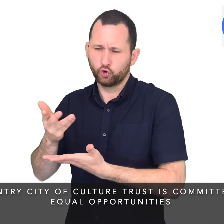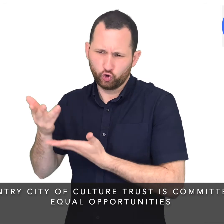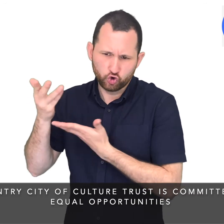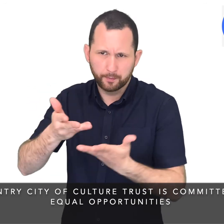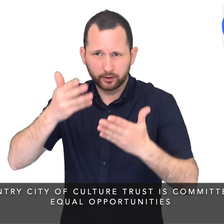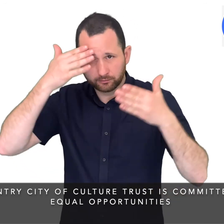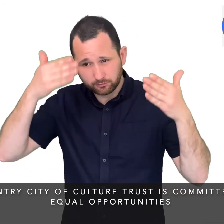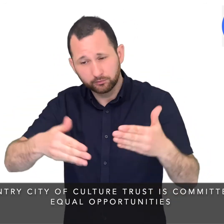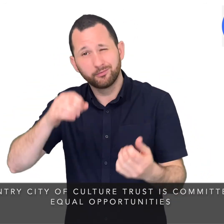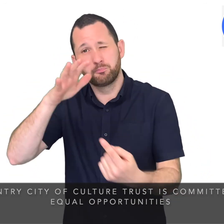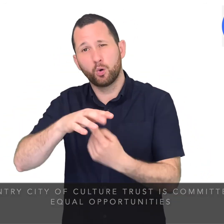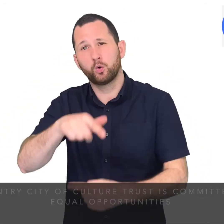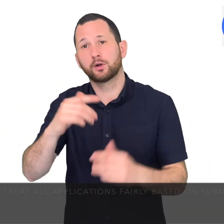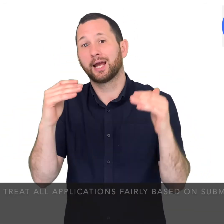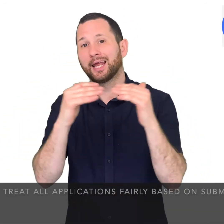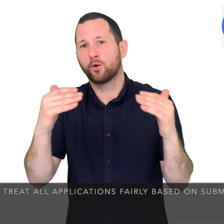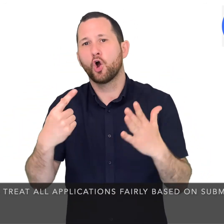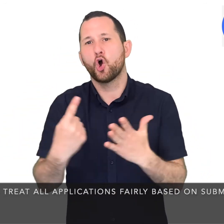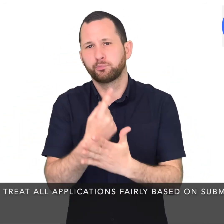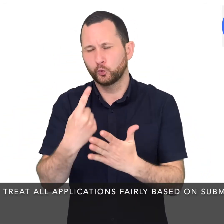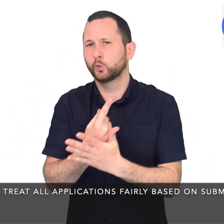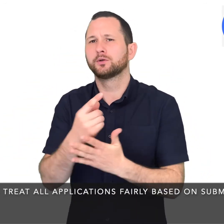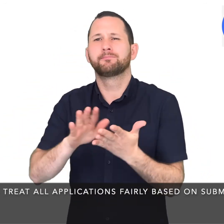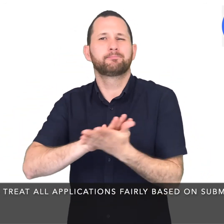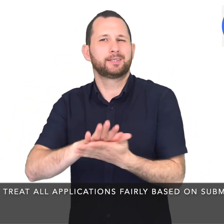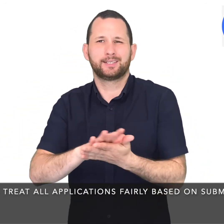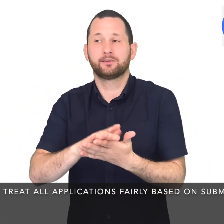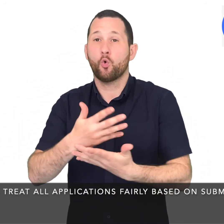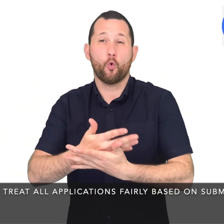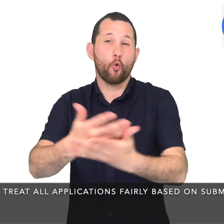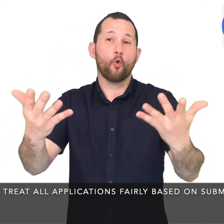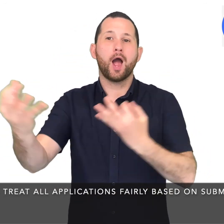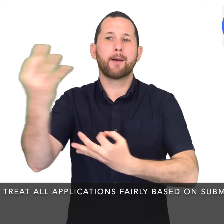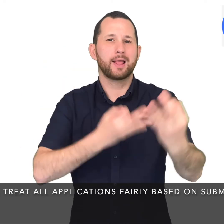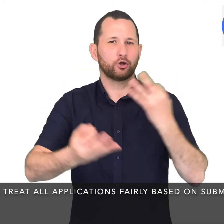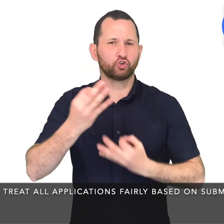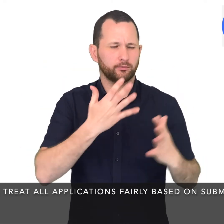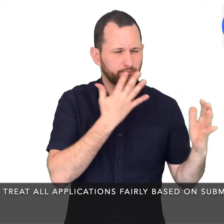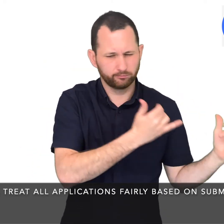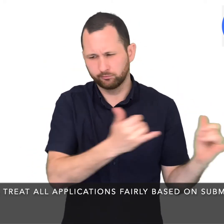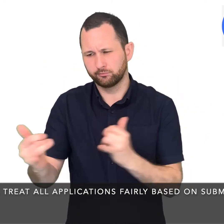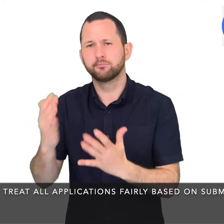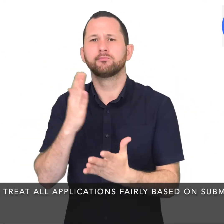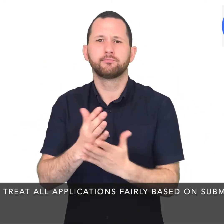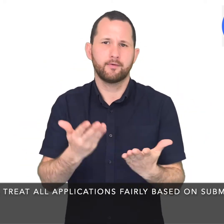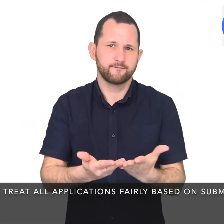to equal opportunities, and will treat all applications fairly, based on submissions.